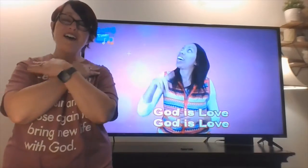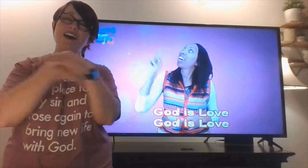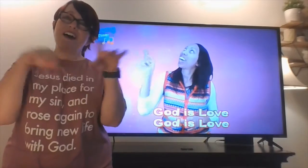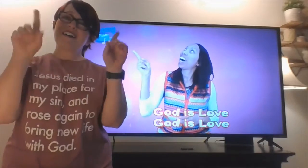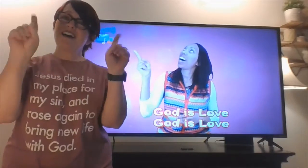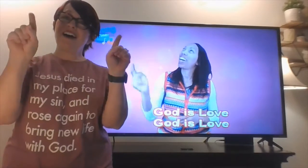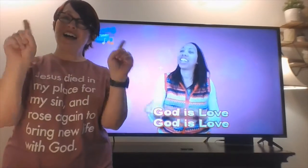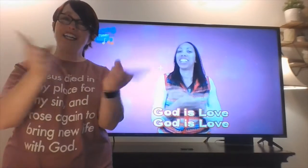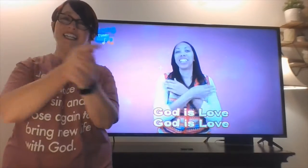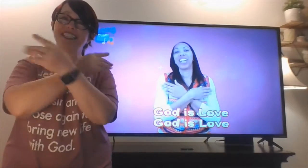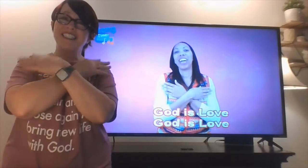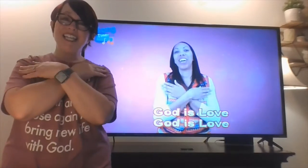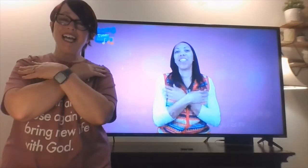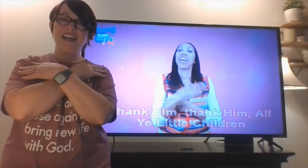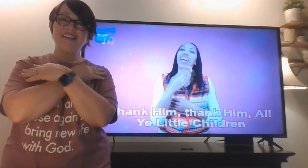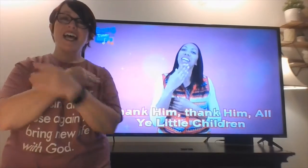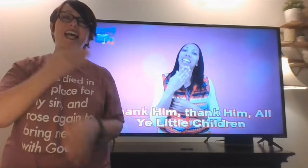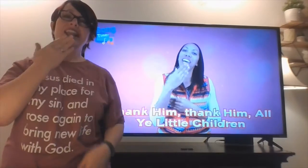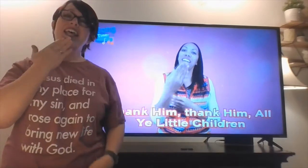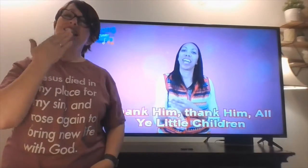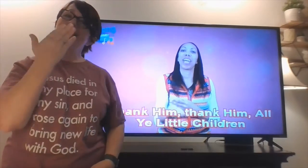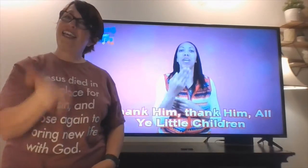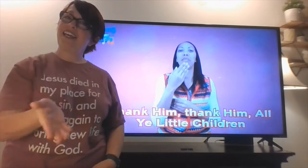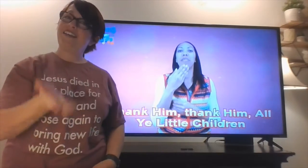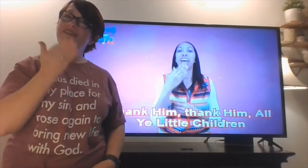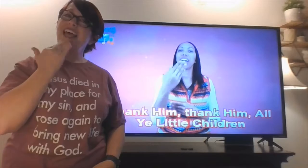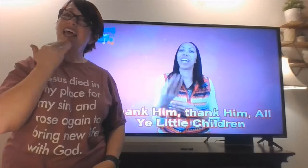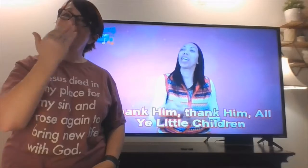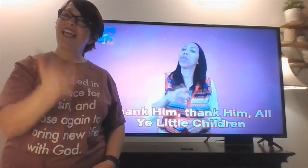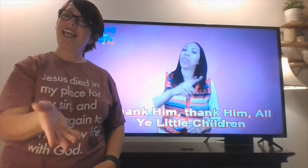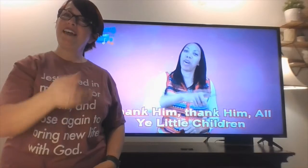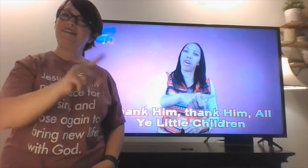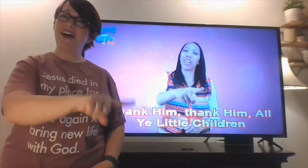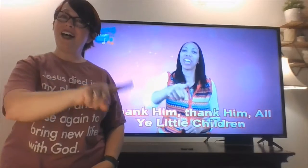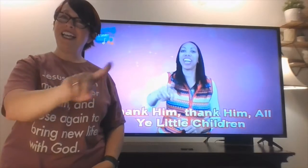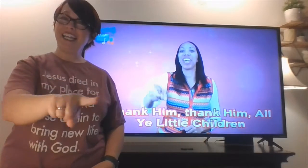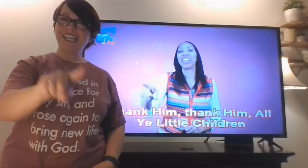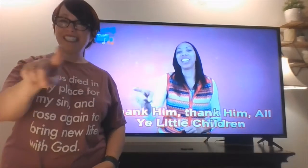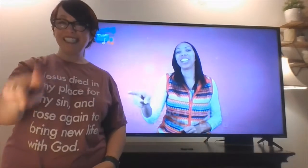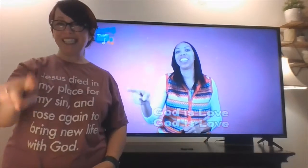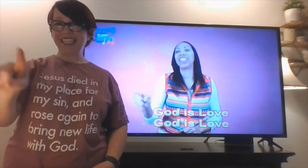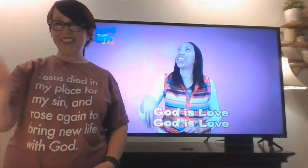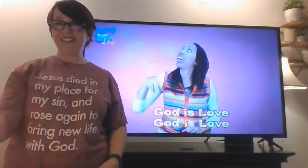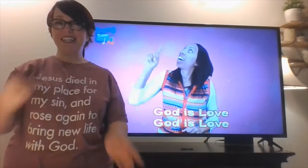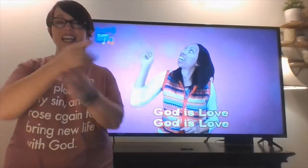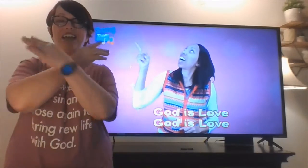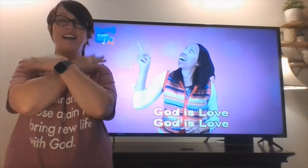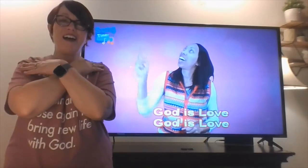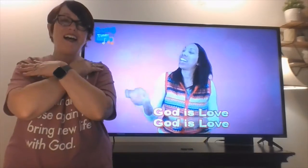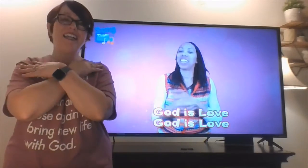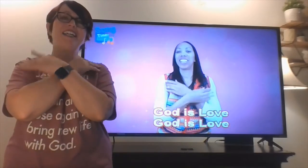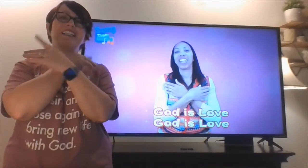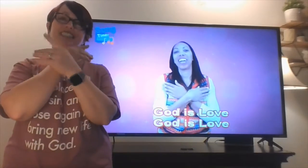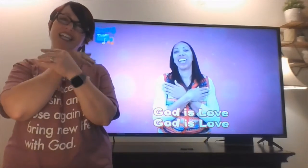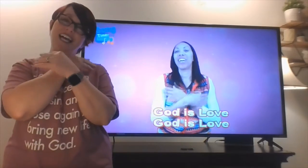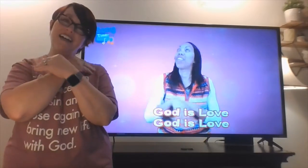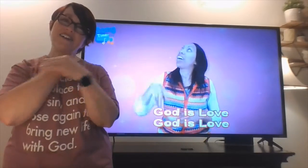God is love, thank him, thank him, all you little children God is love!